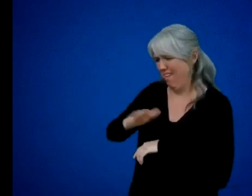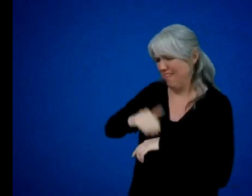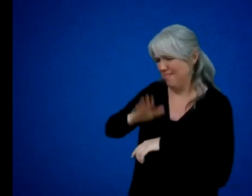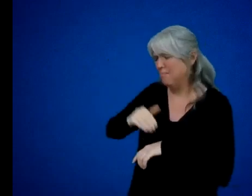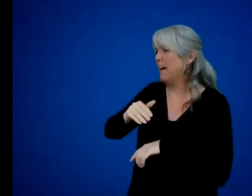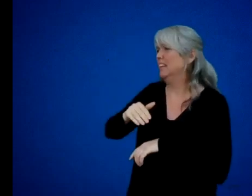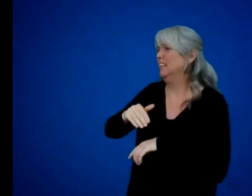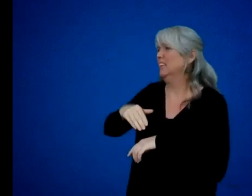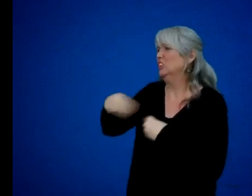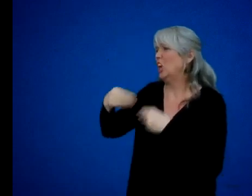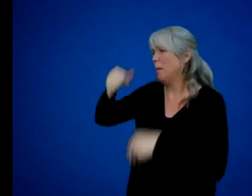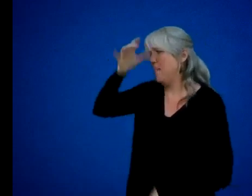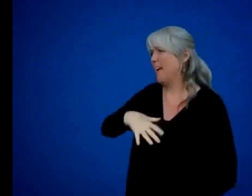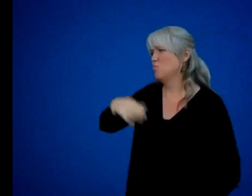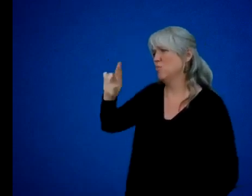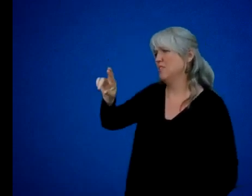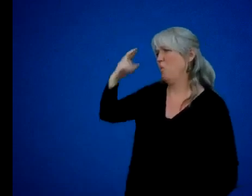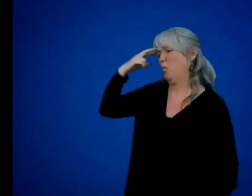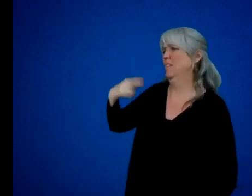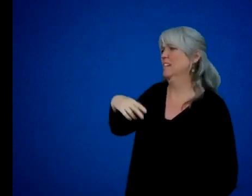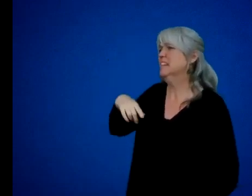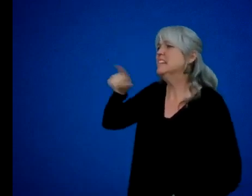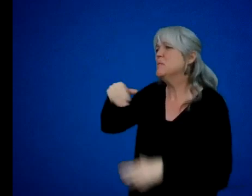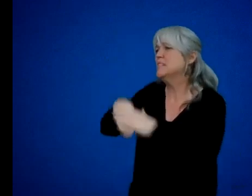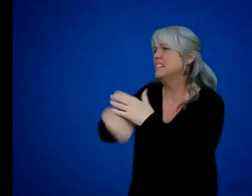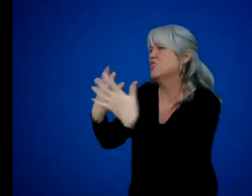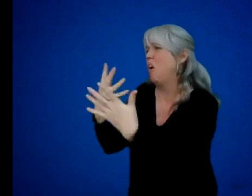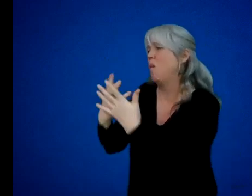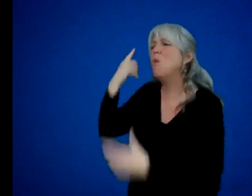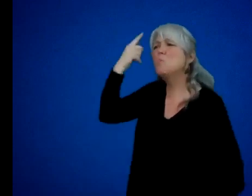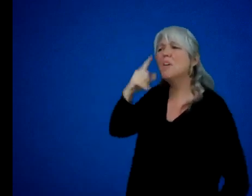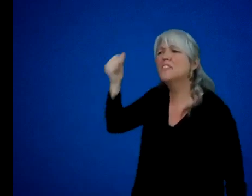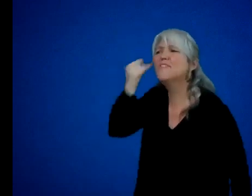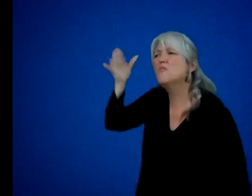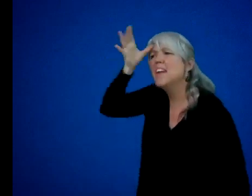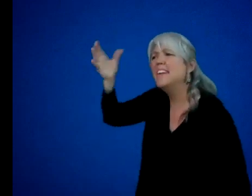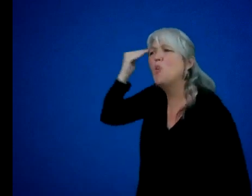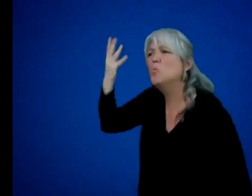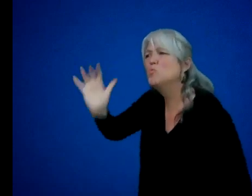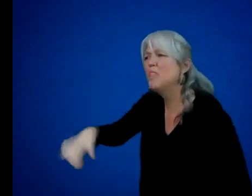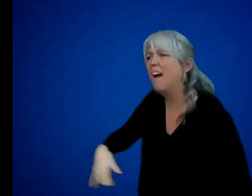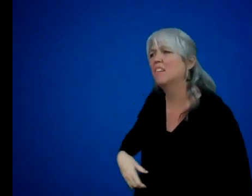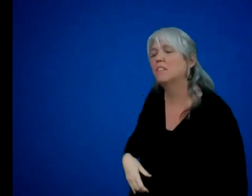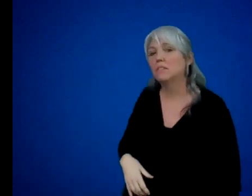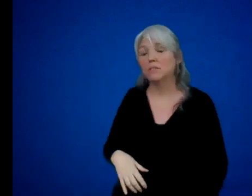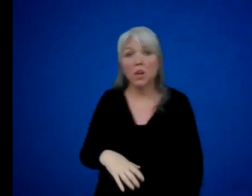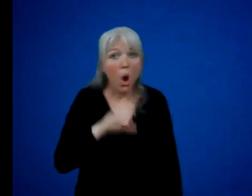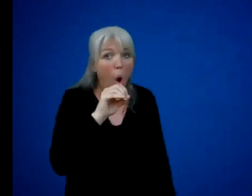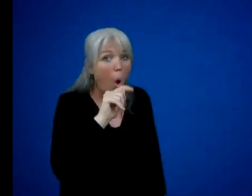retarded and he was in jail. And I wonder if your daddy knows that. Otis is not retarded, I